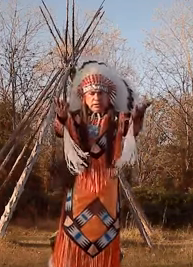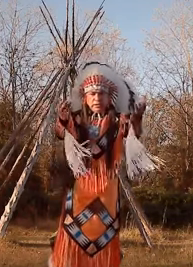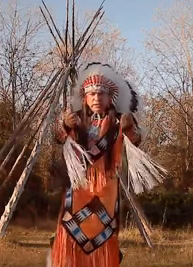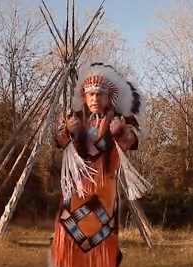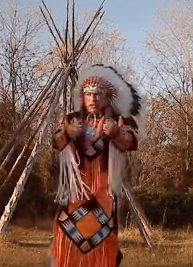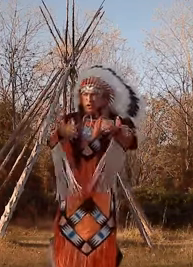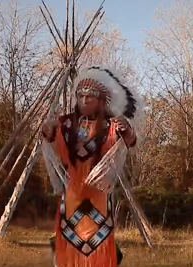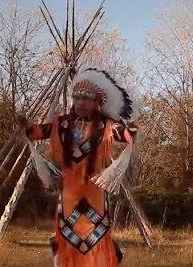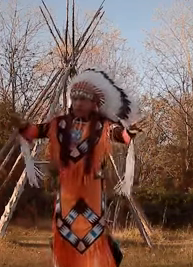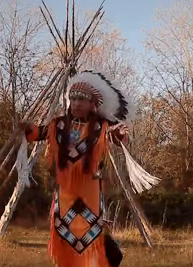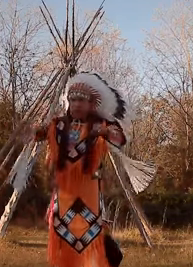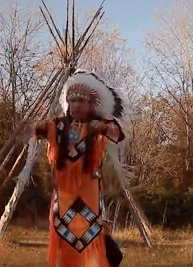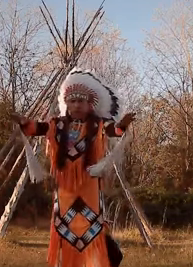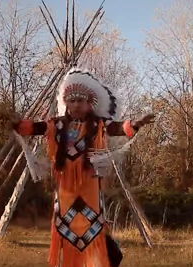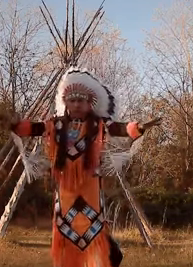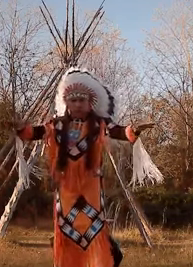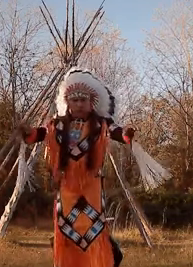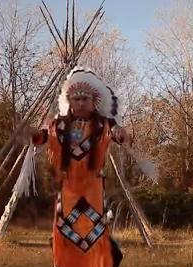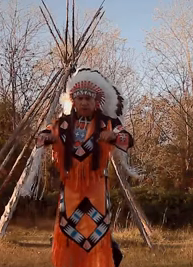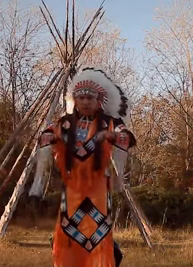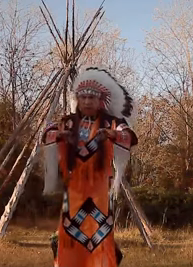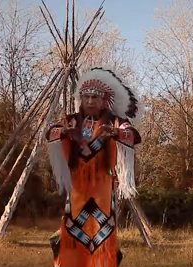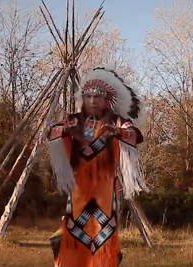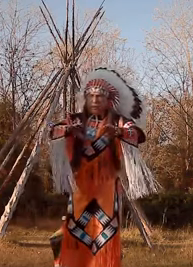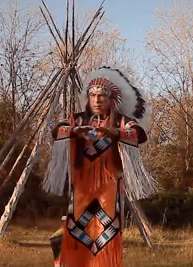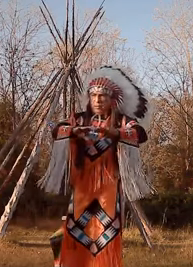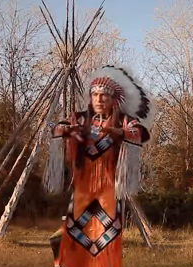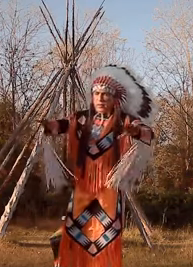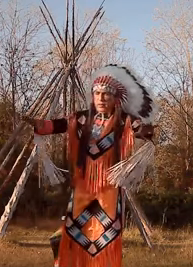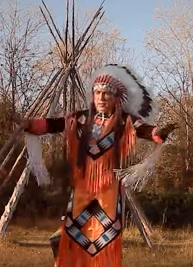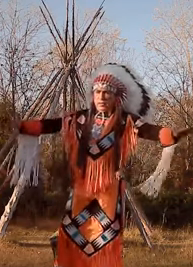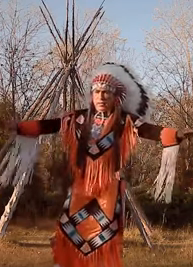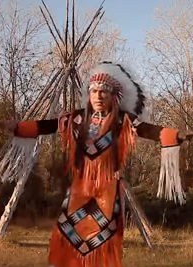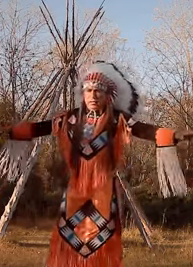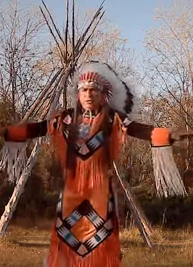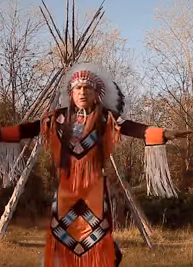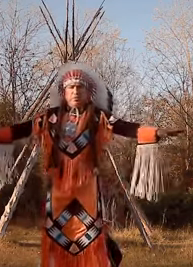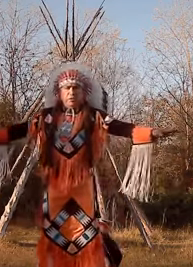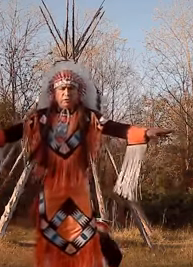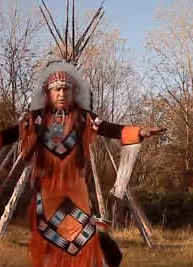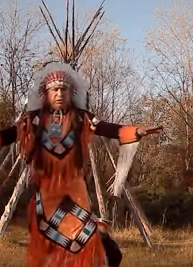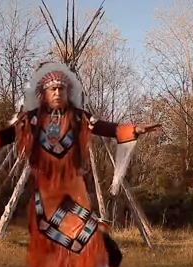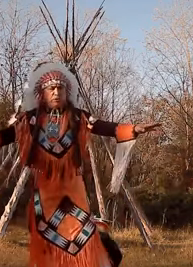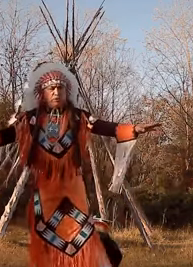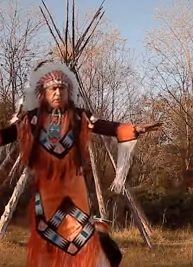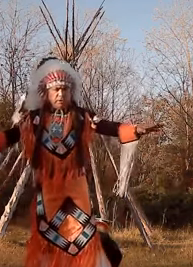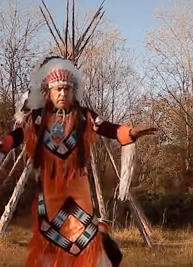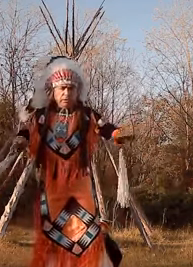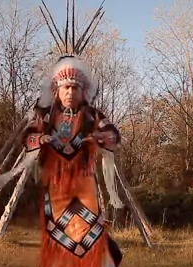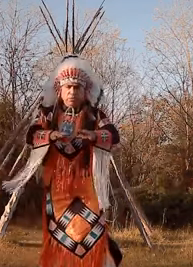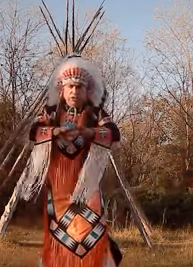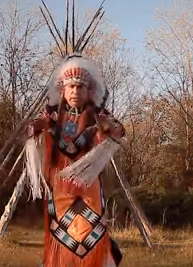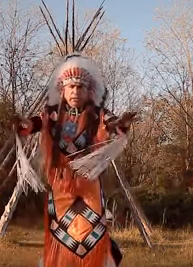Let it go for this person, distribution, as we would say,